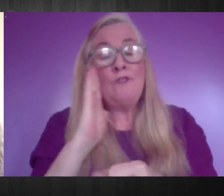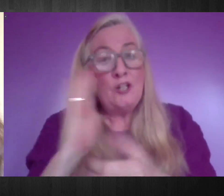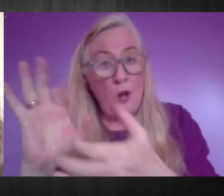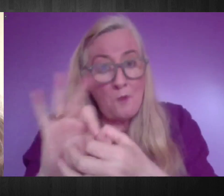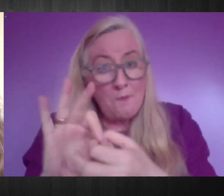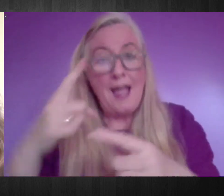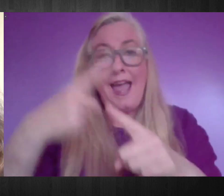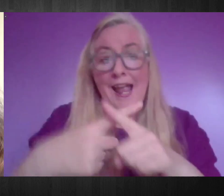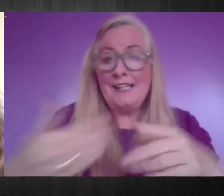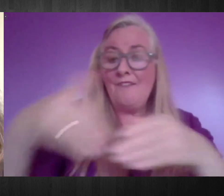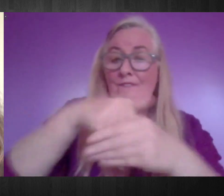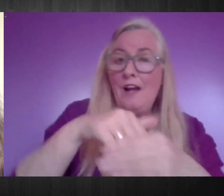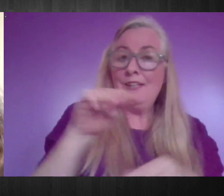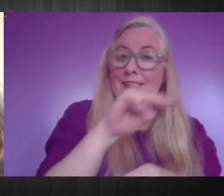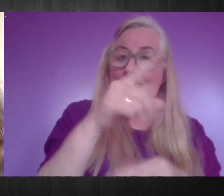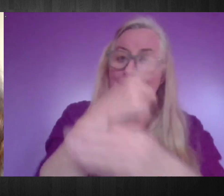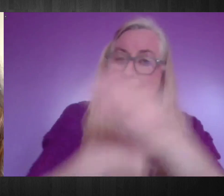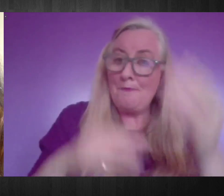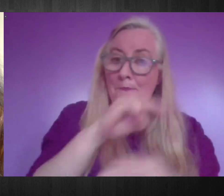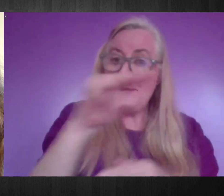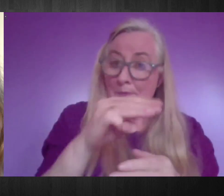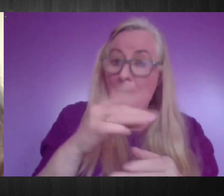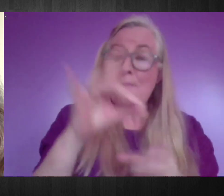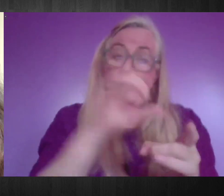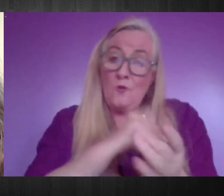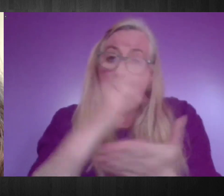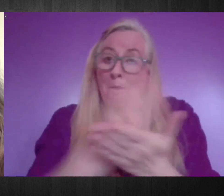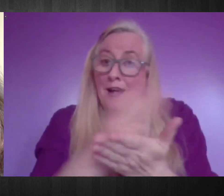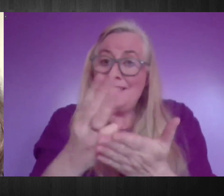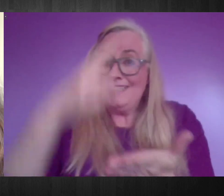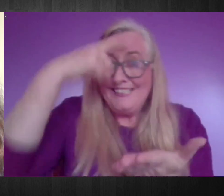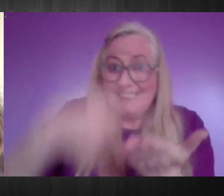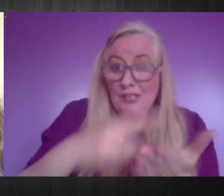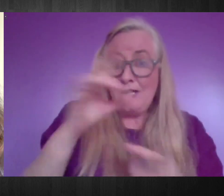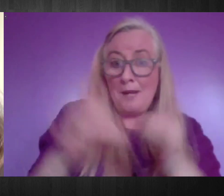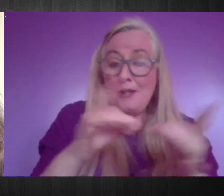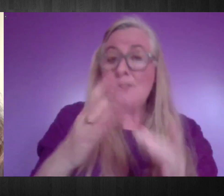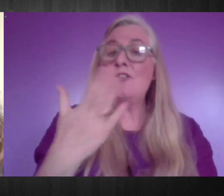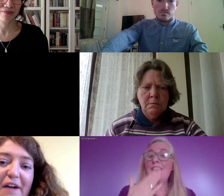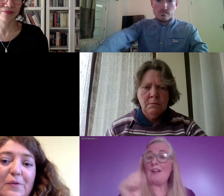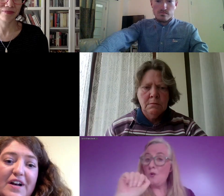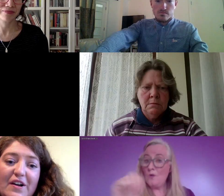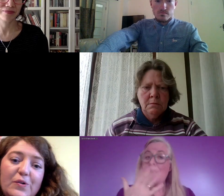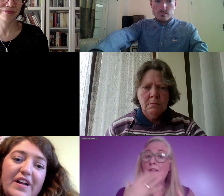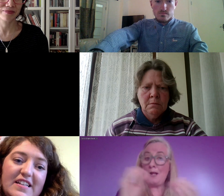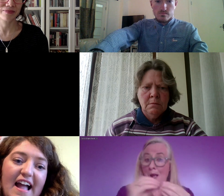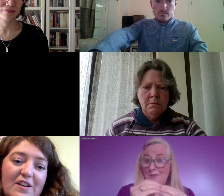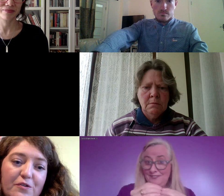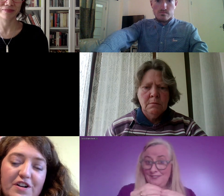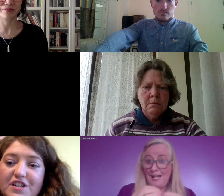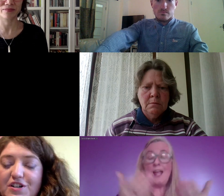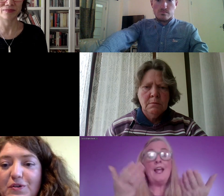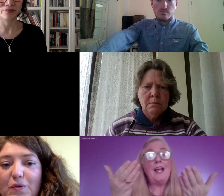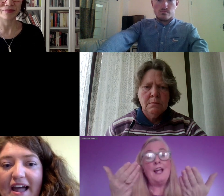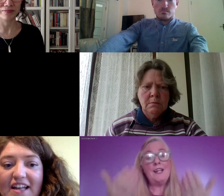disabled people in decision-making structures. So thank you very much for your comments so far. We're now going to